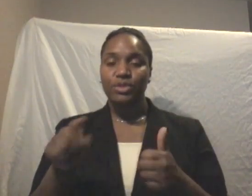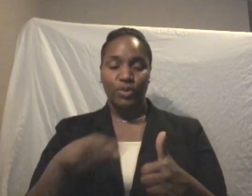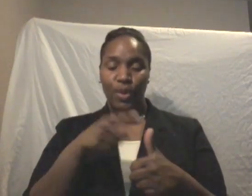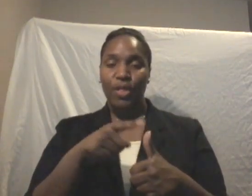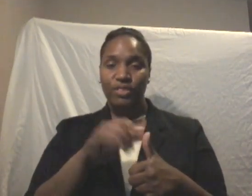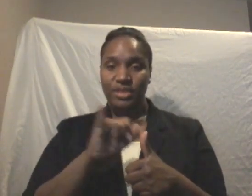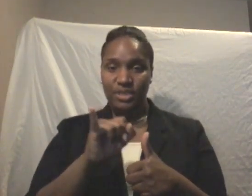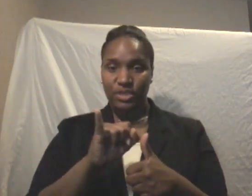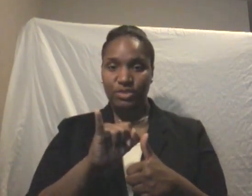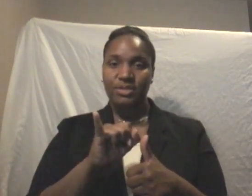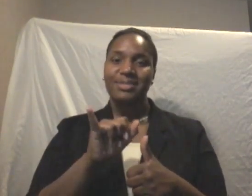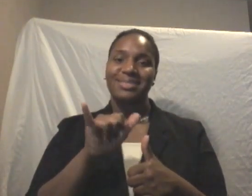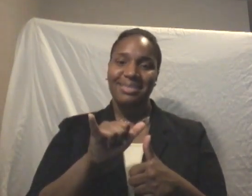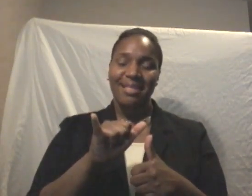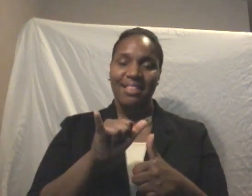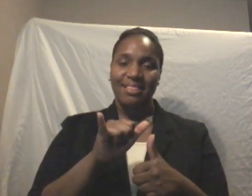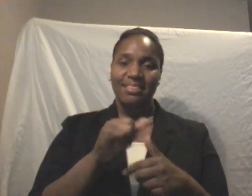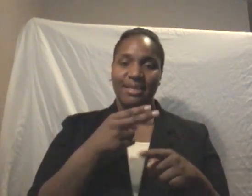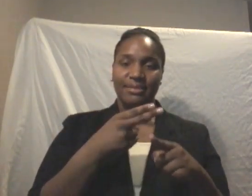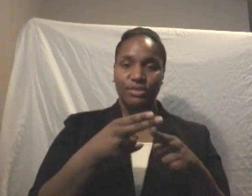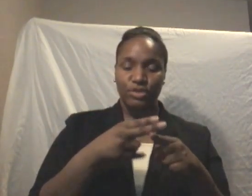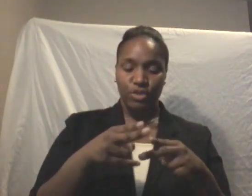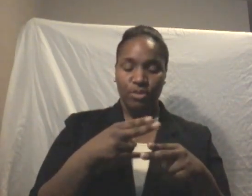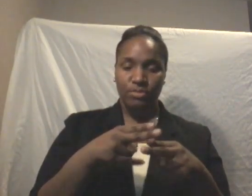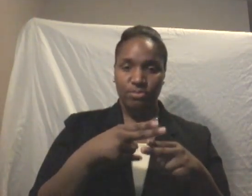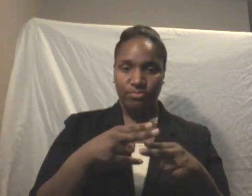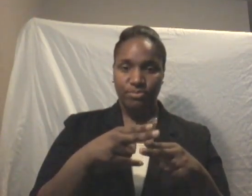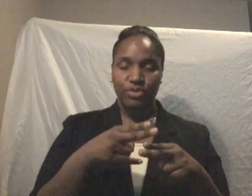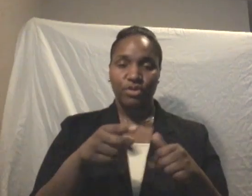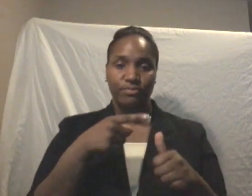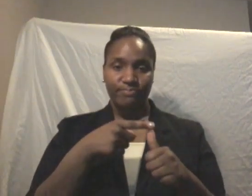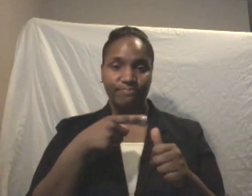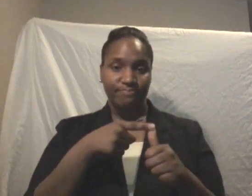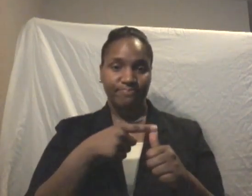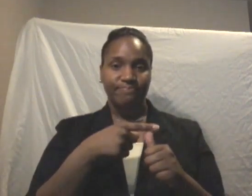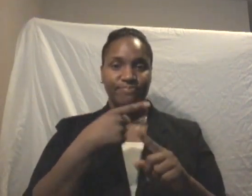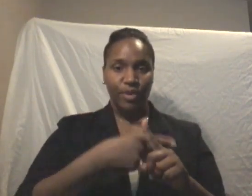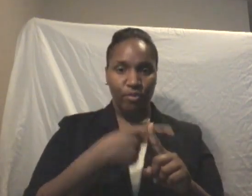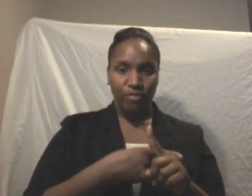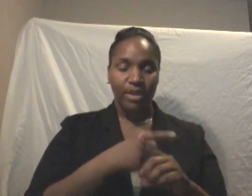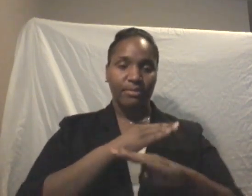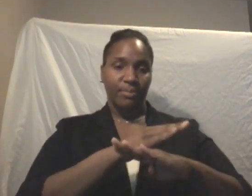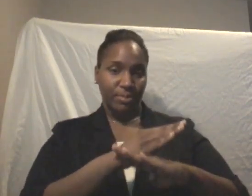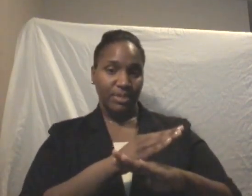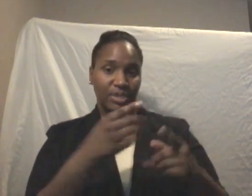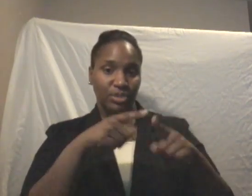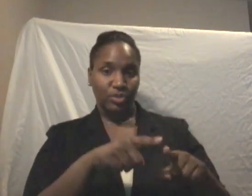that type. Your term insurance is renting it, you pay for it, you have the protection of it while you're paying for it,